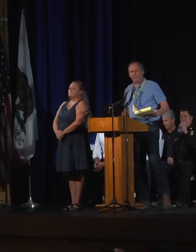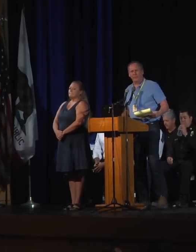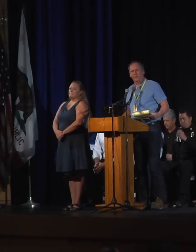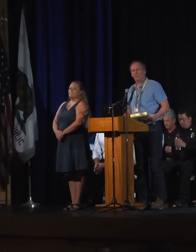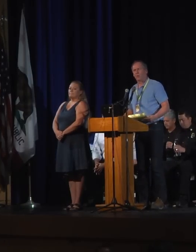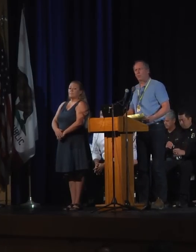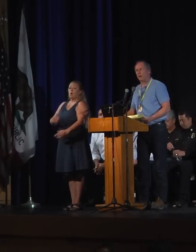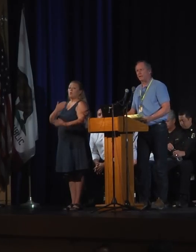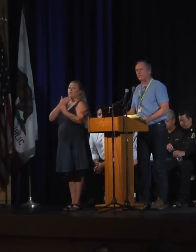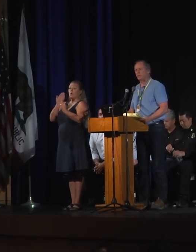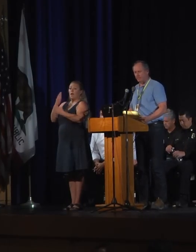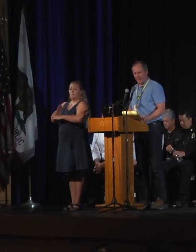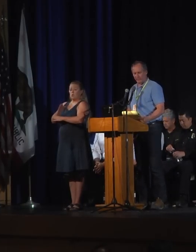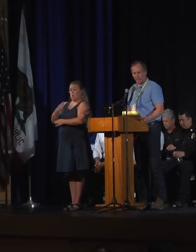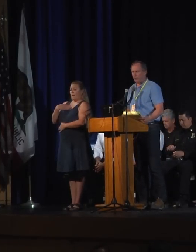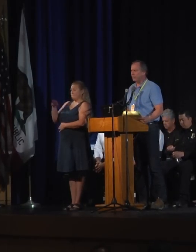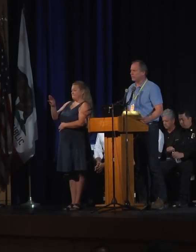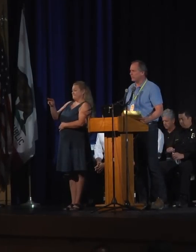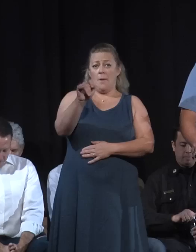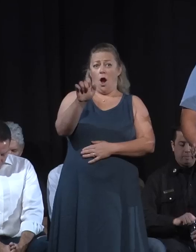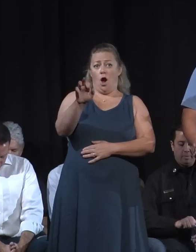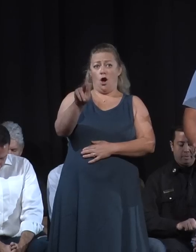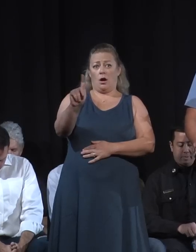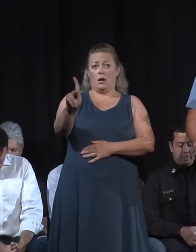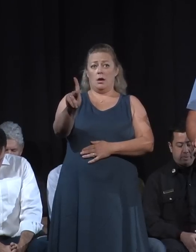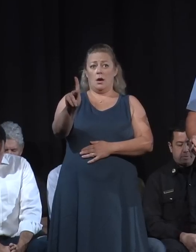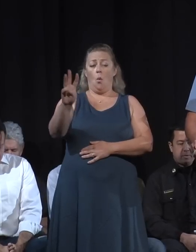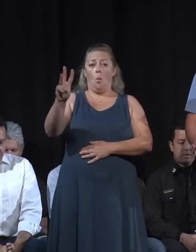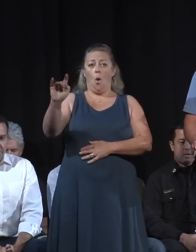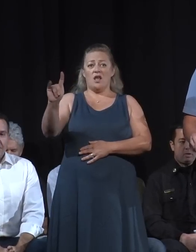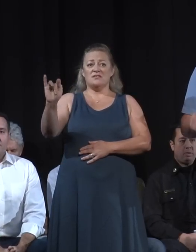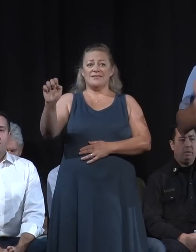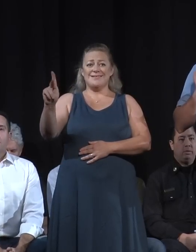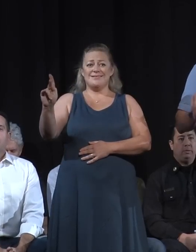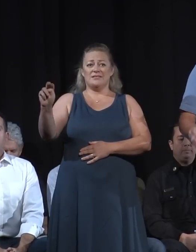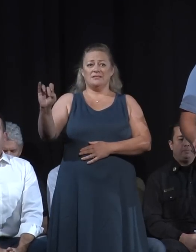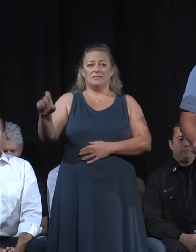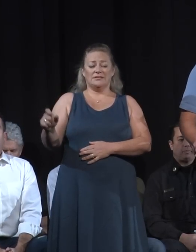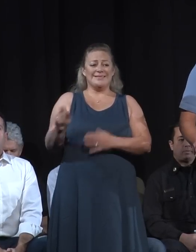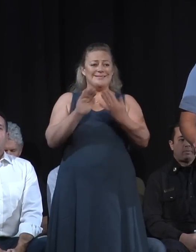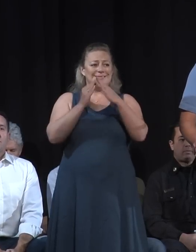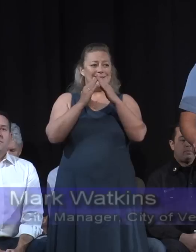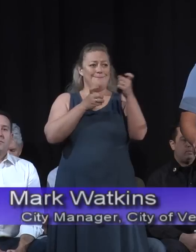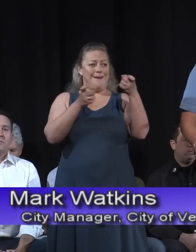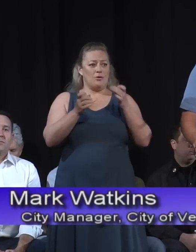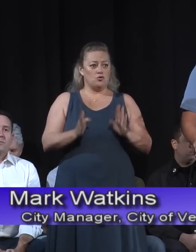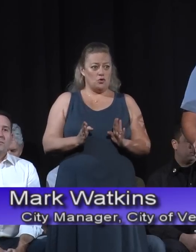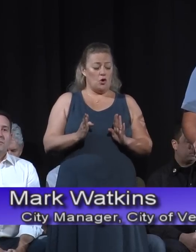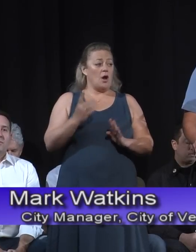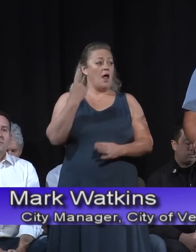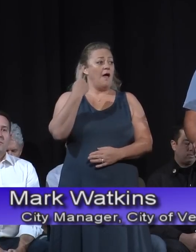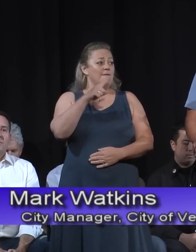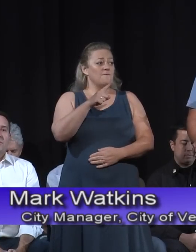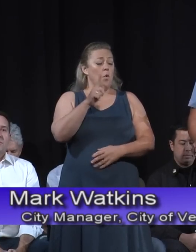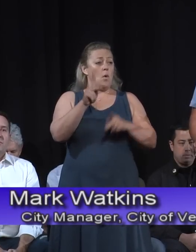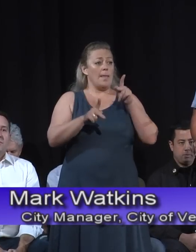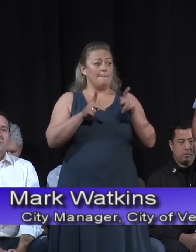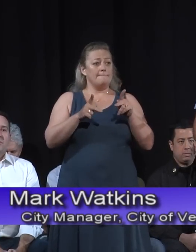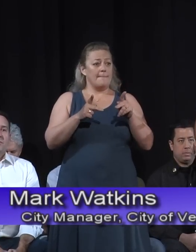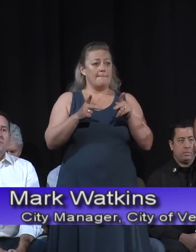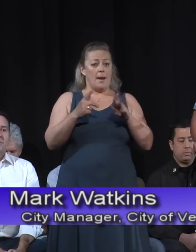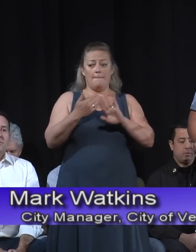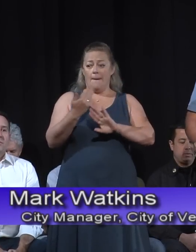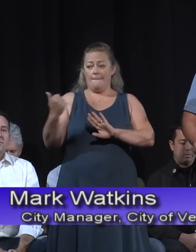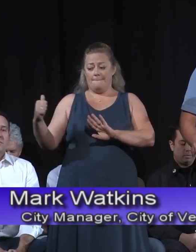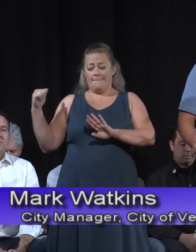Good afternoon. I'm Mark Watkins, City Manager, City of Ventura. Thank you all for being here and for the folks behind me. I want to start also with my thanks